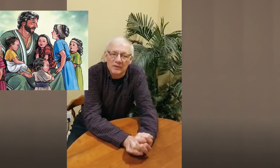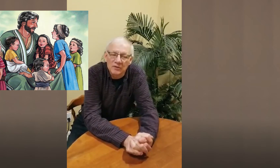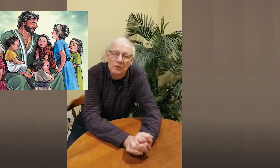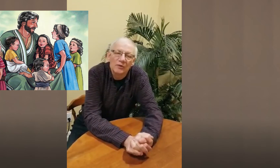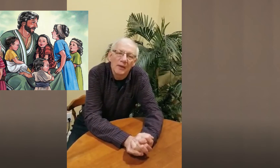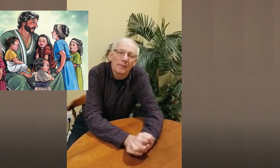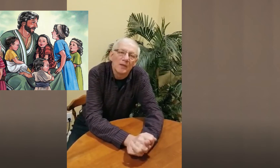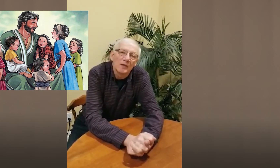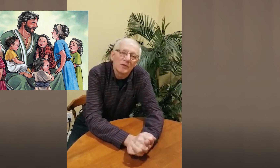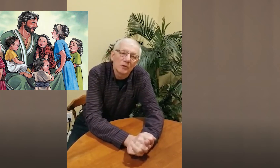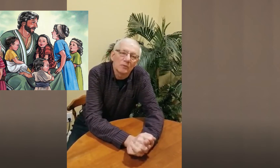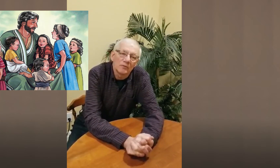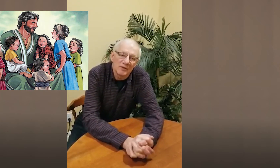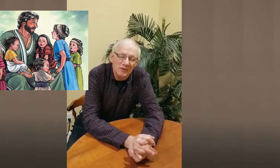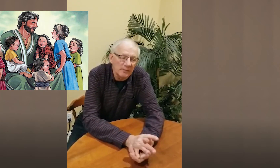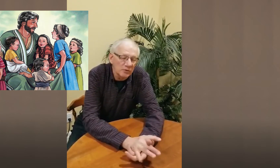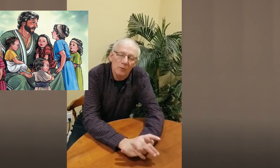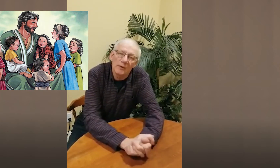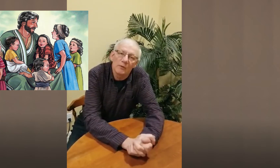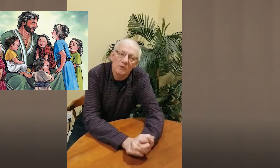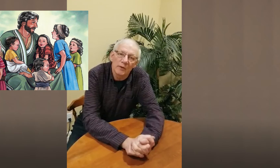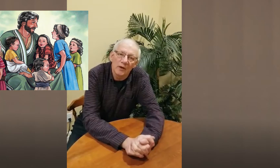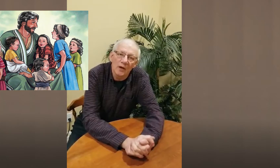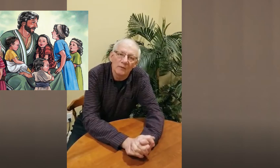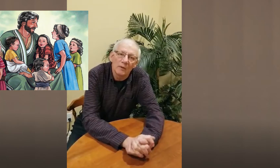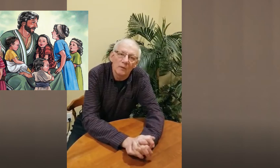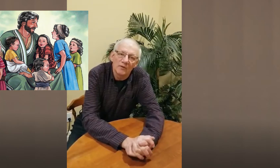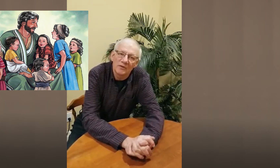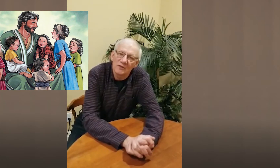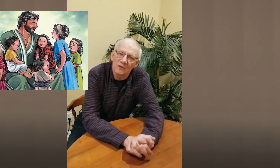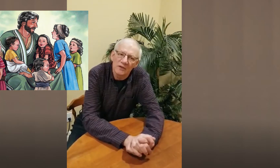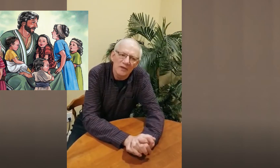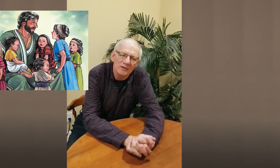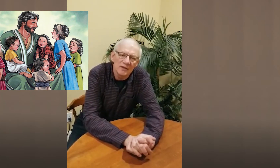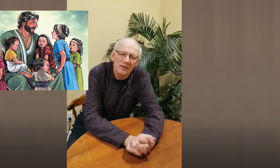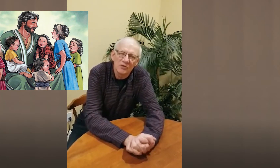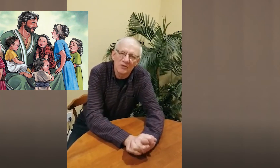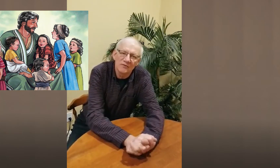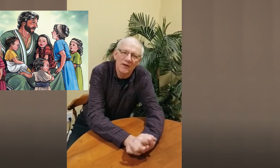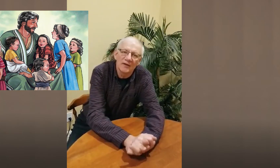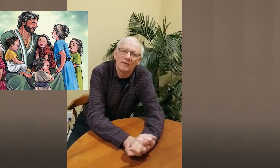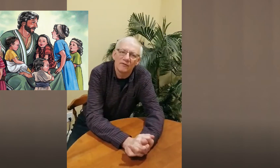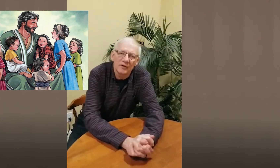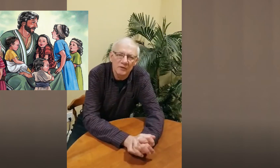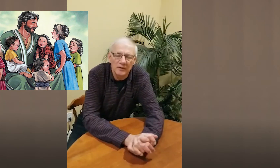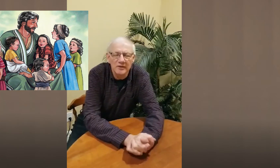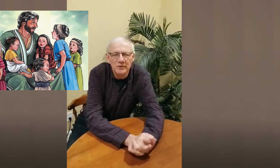it's a good thing so the disciples are wondering what's going on with these little kids and then jesus finally figures out he has to